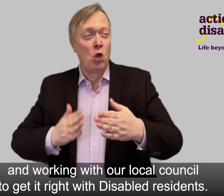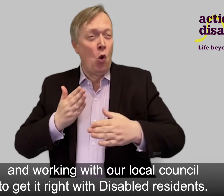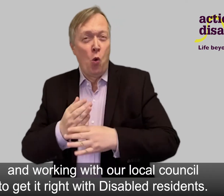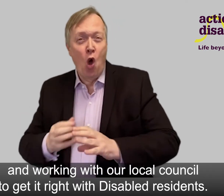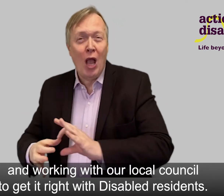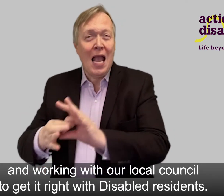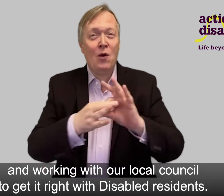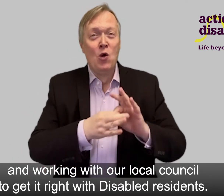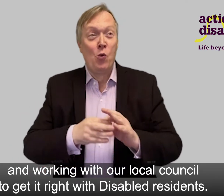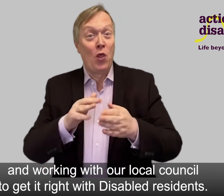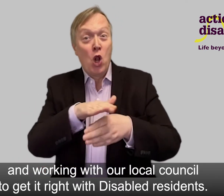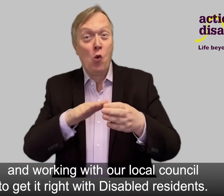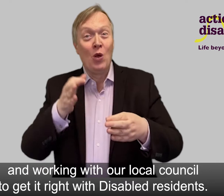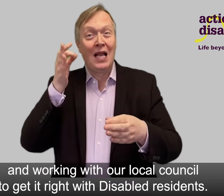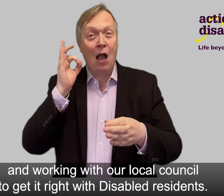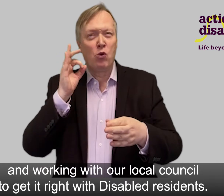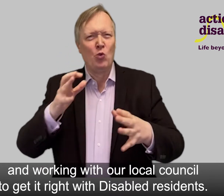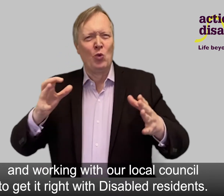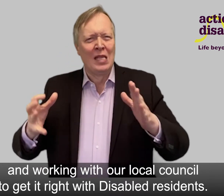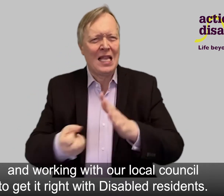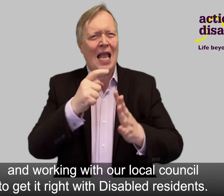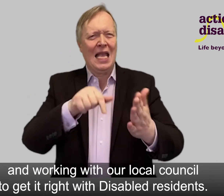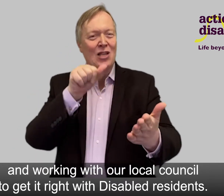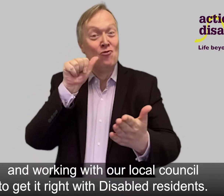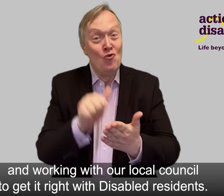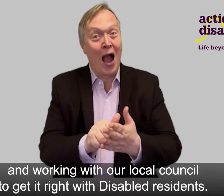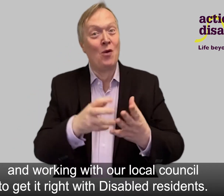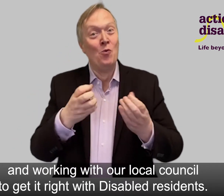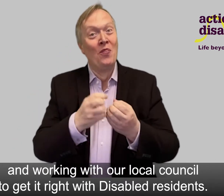working with our local council to get it right with disabled residents.